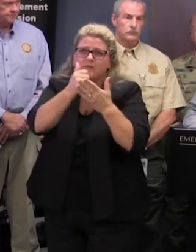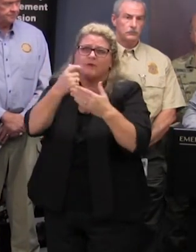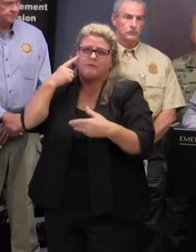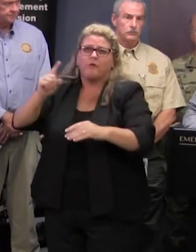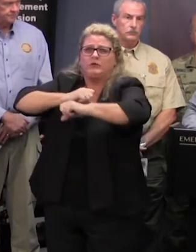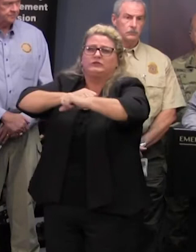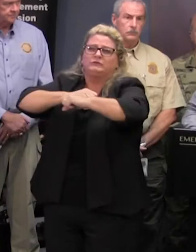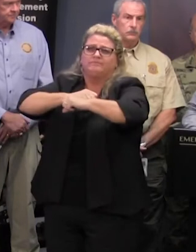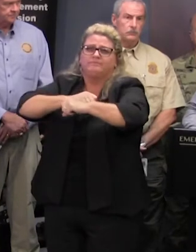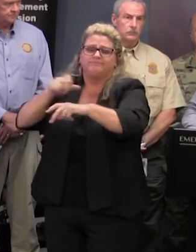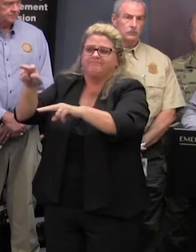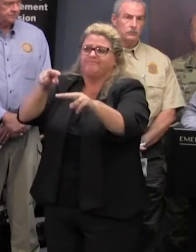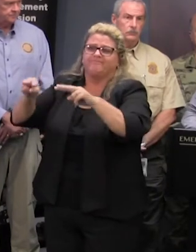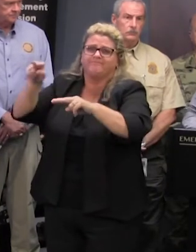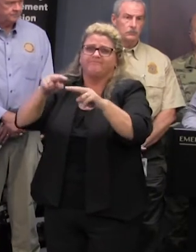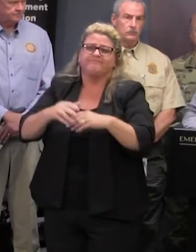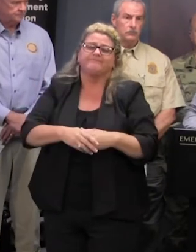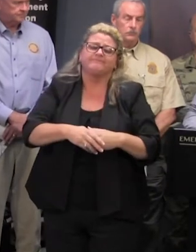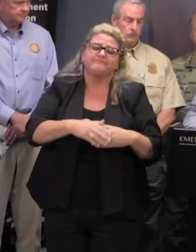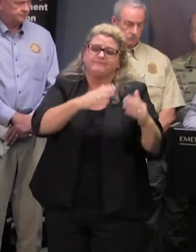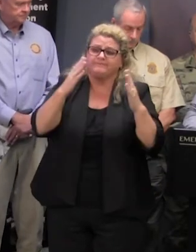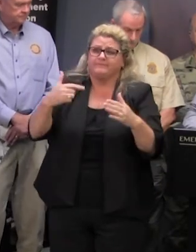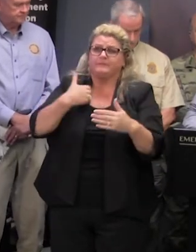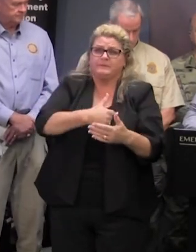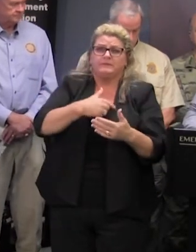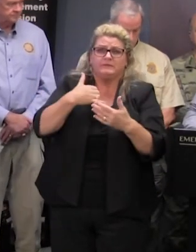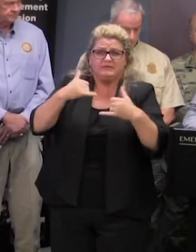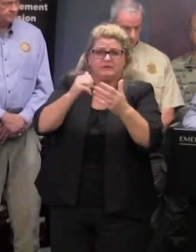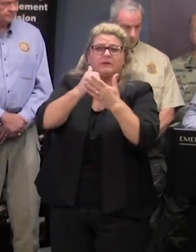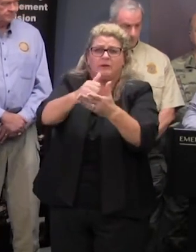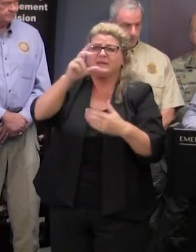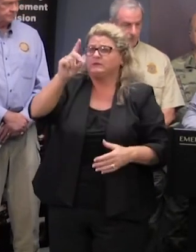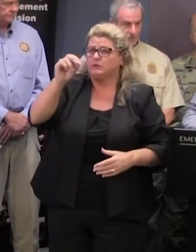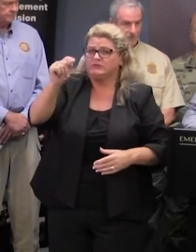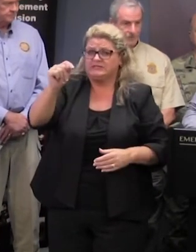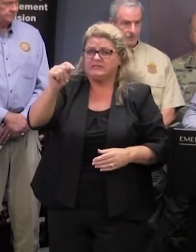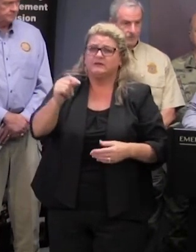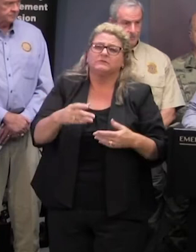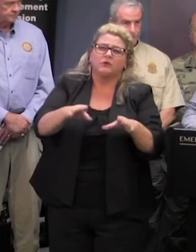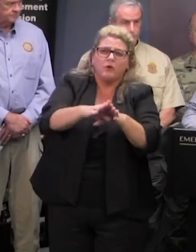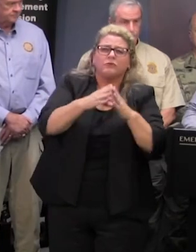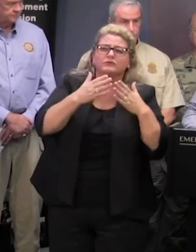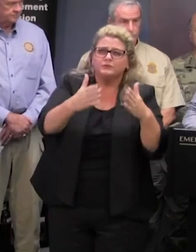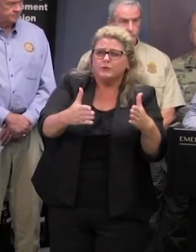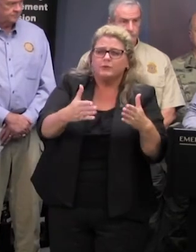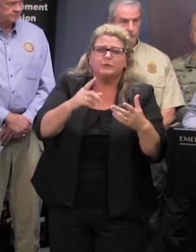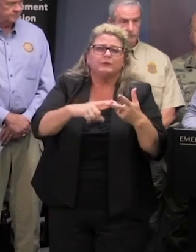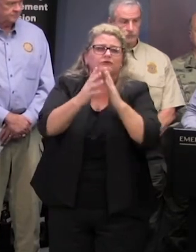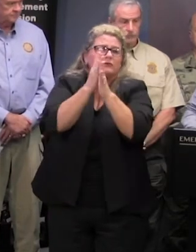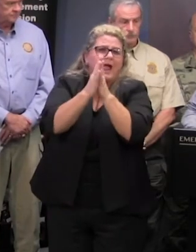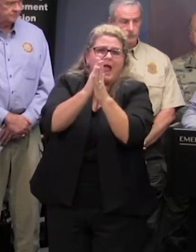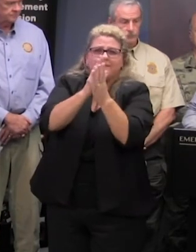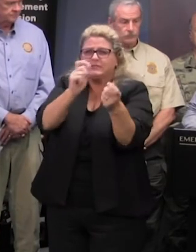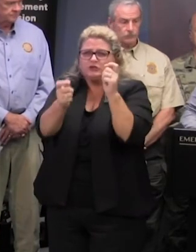uh we continue to assist department of transportation with road closures and uh traffic